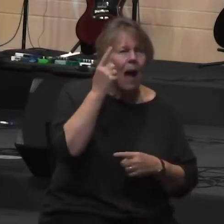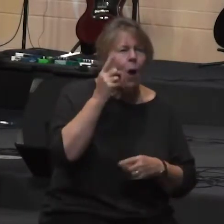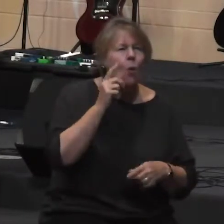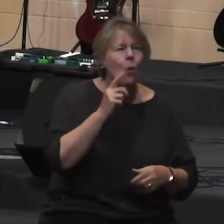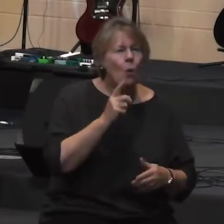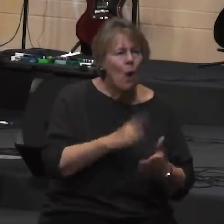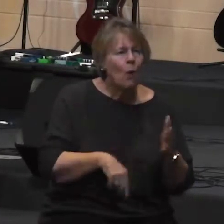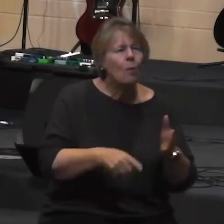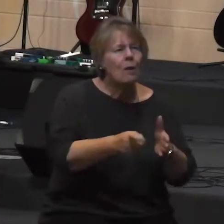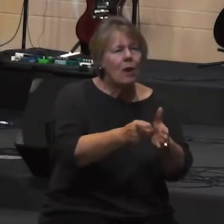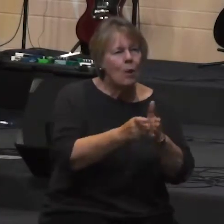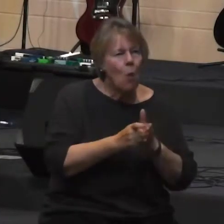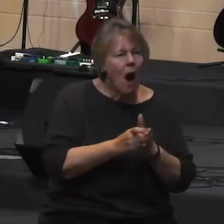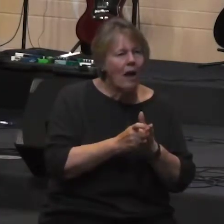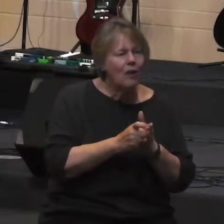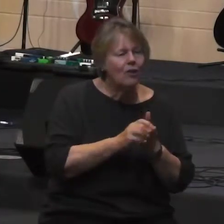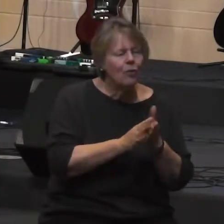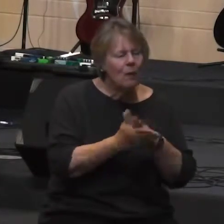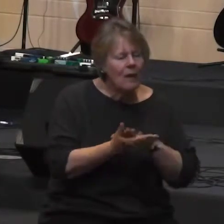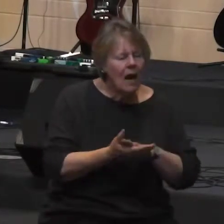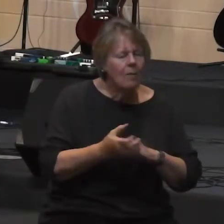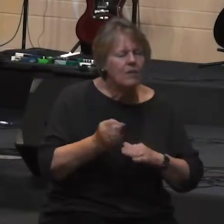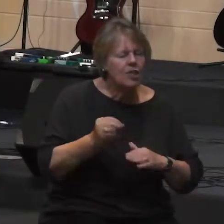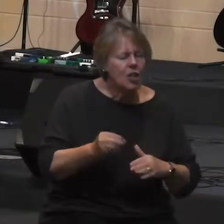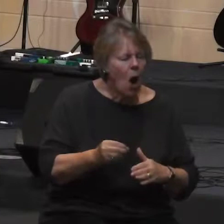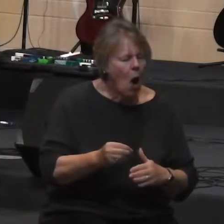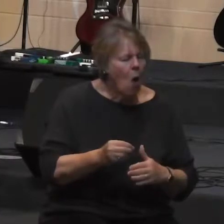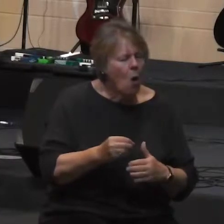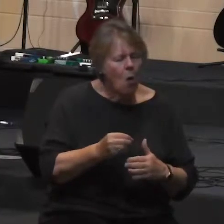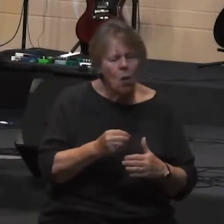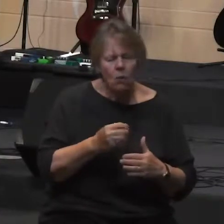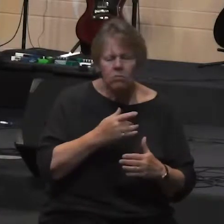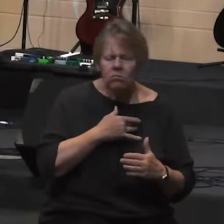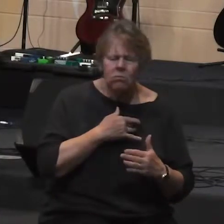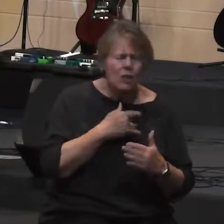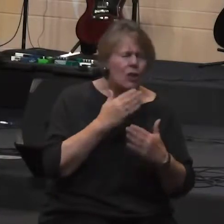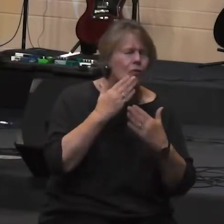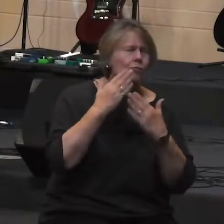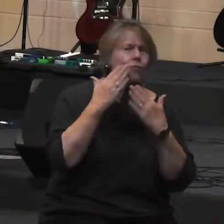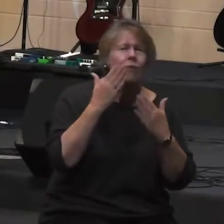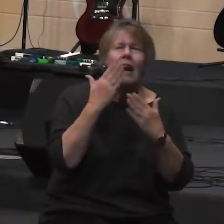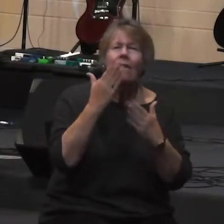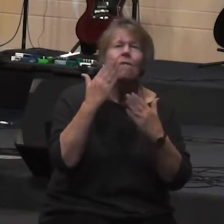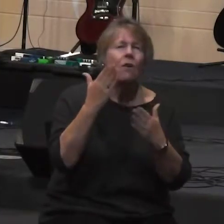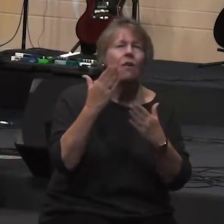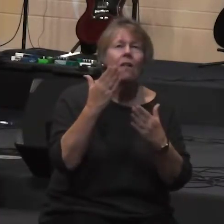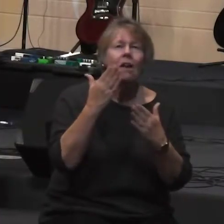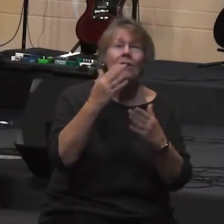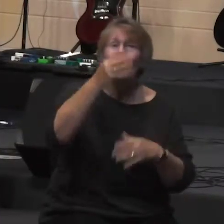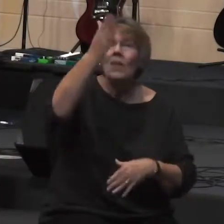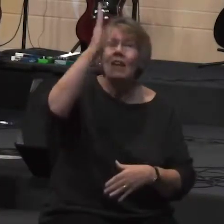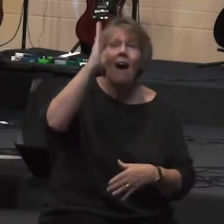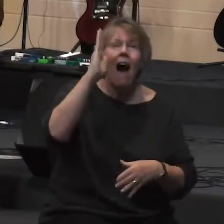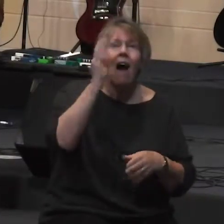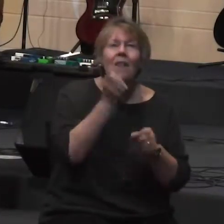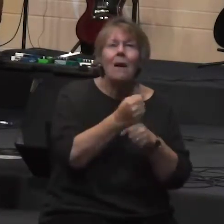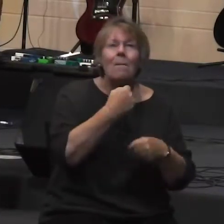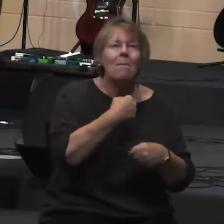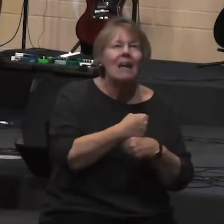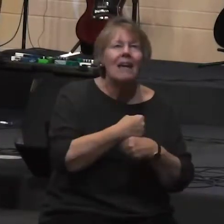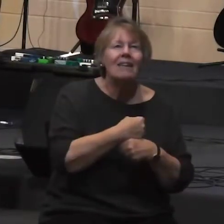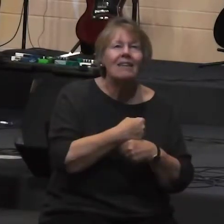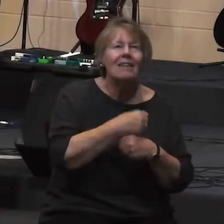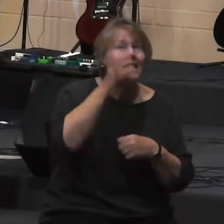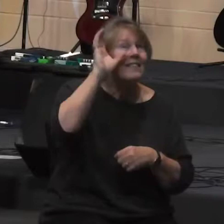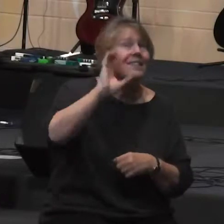for that simple provision from the God who makes the sunshine and the rainfall so that every piece of food we eat is